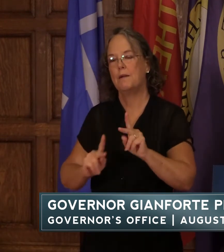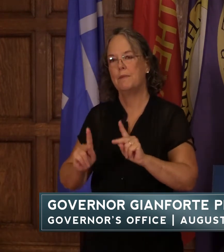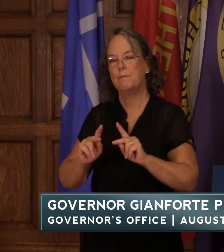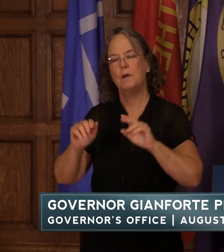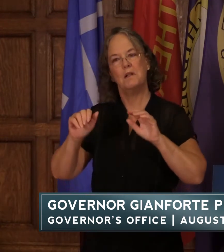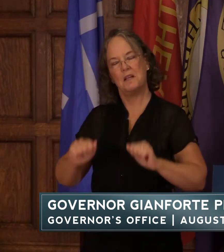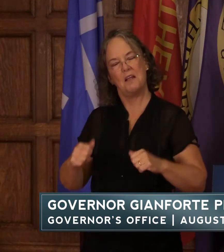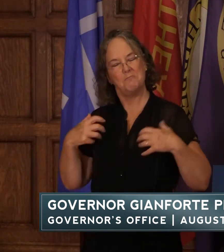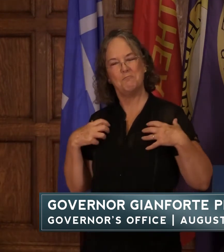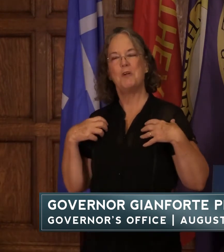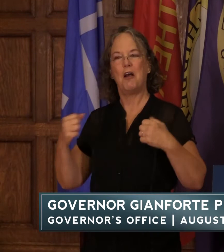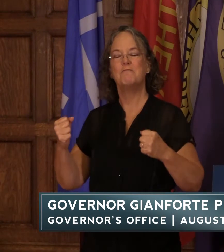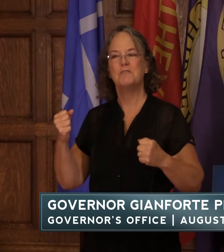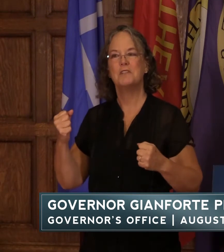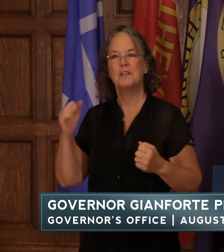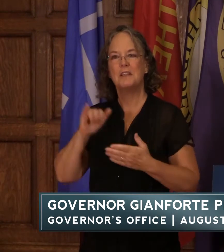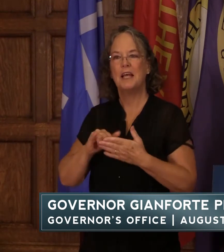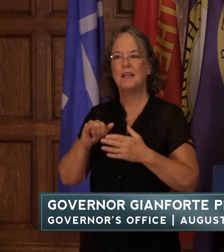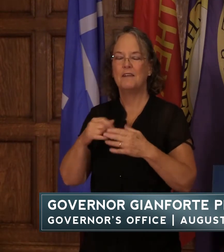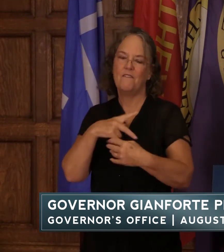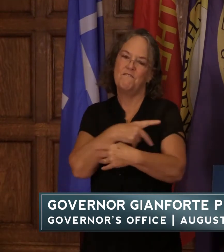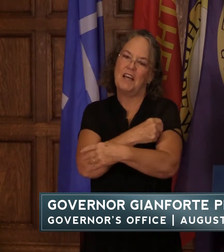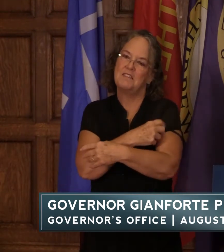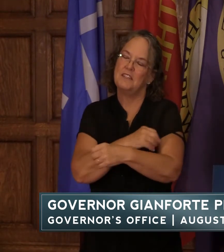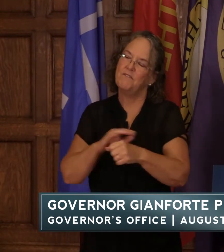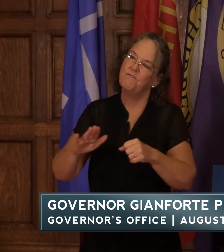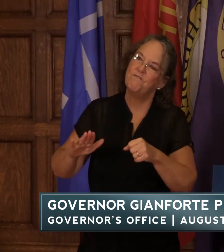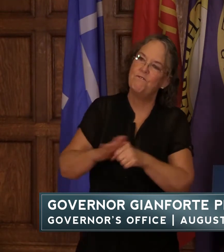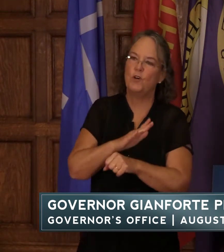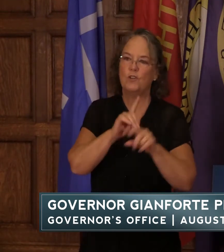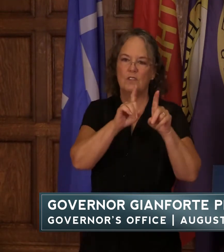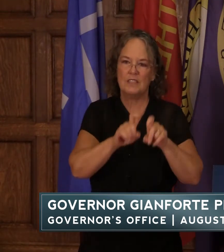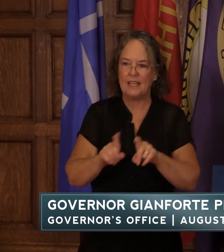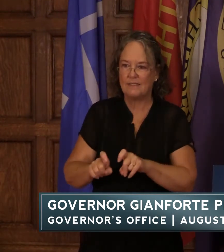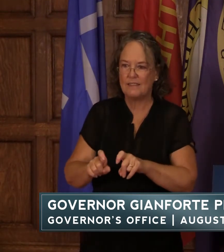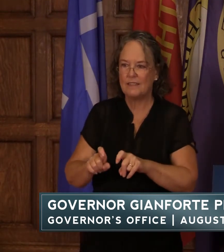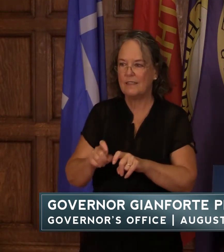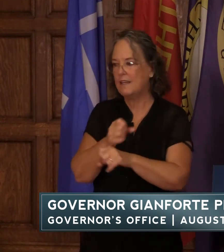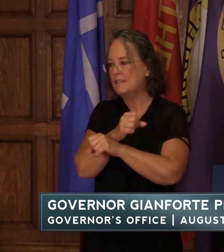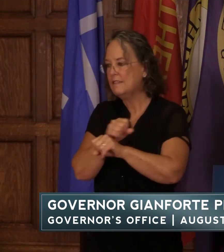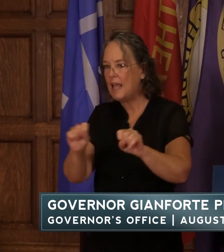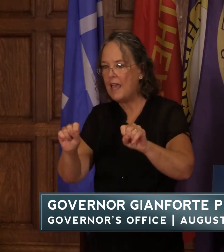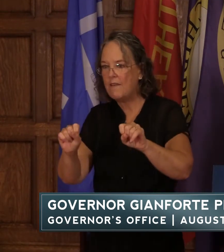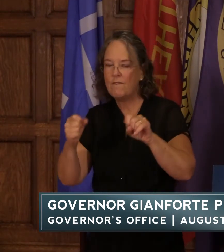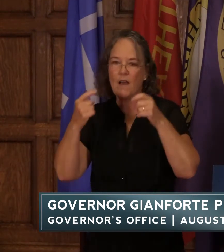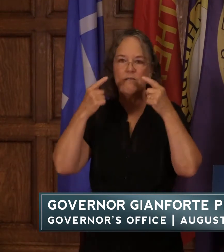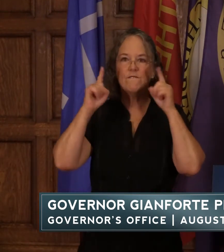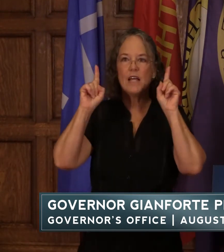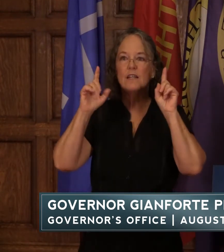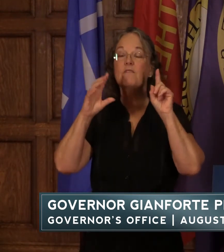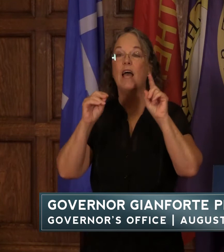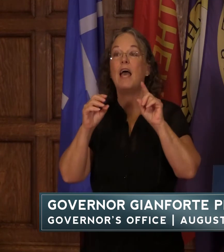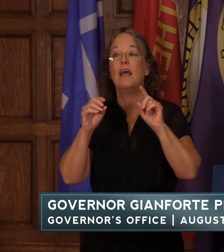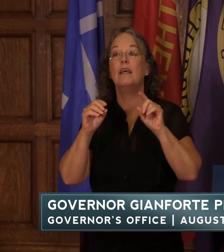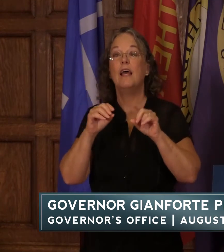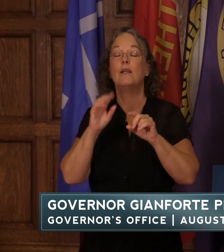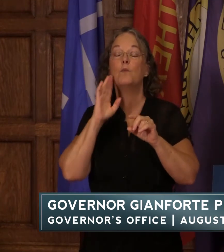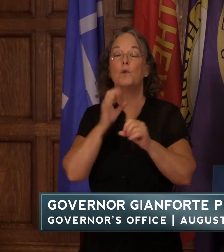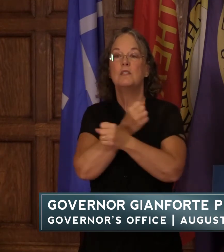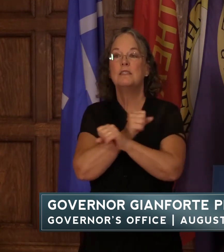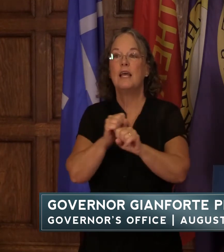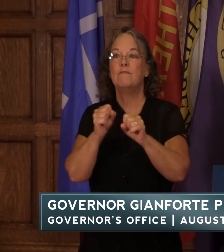confident that the vaccine has been rigorously tested and that it's safe effective and saving lives